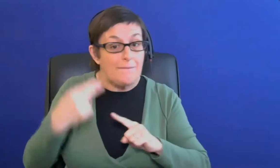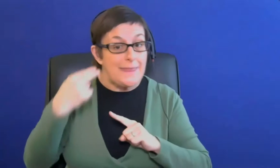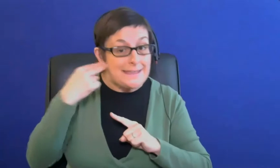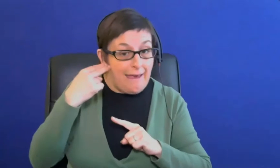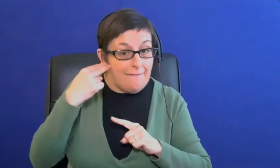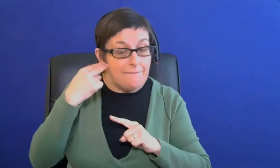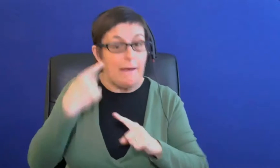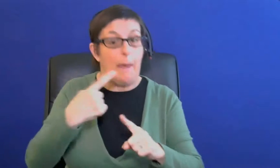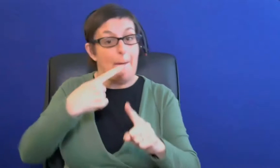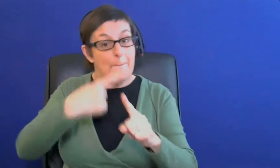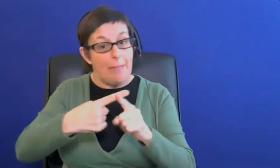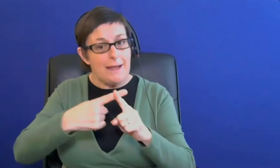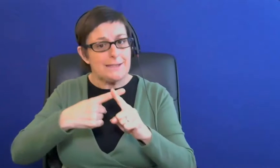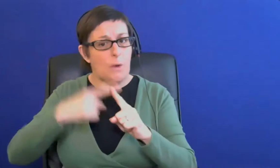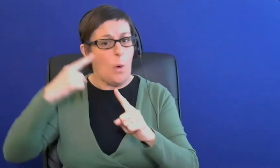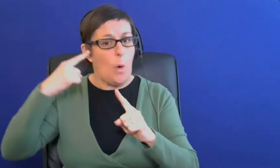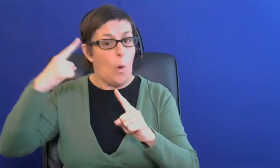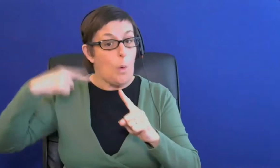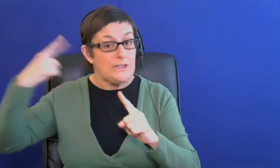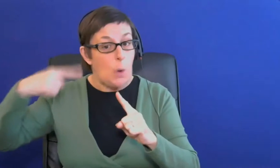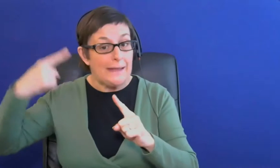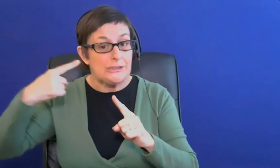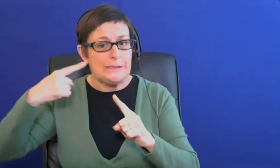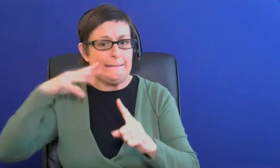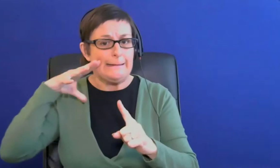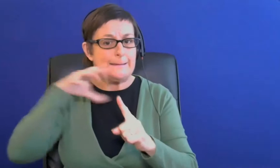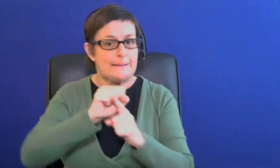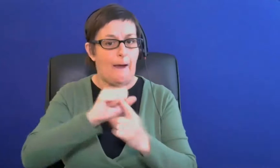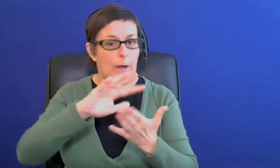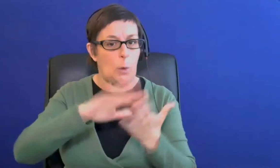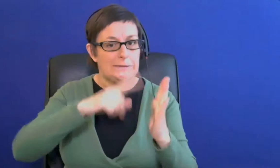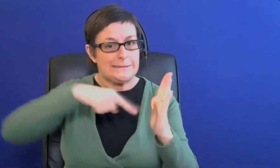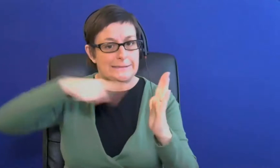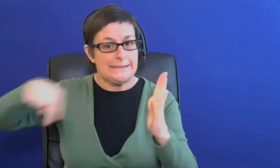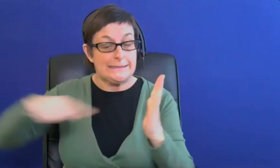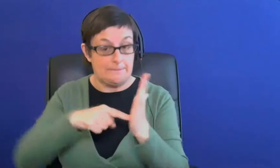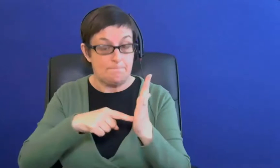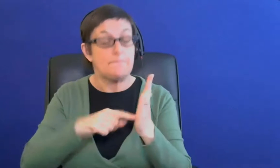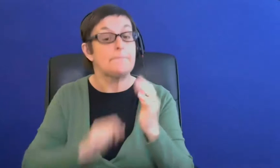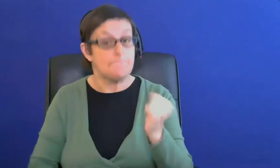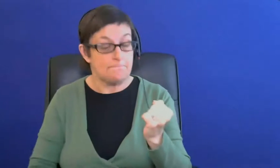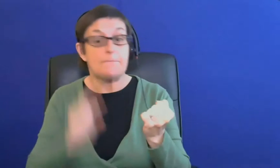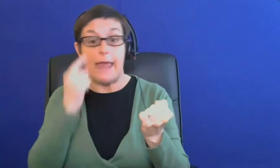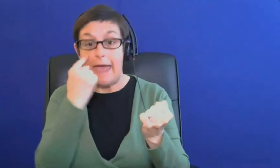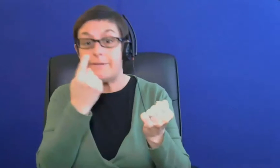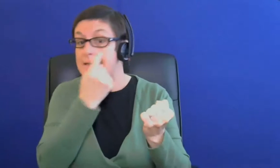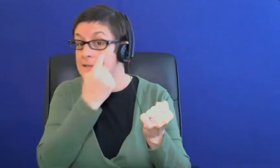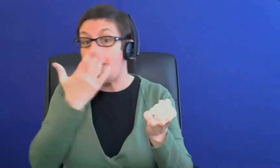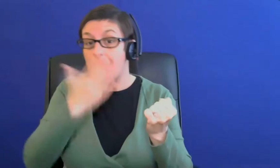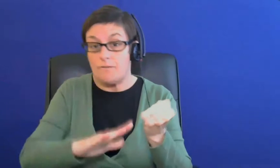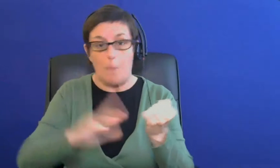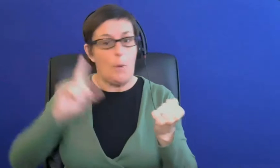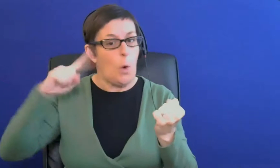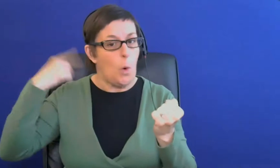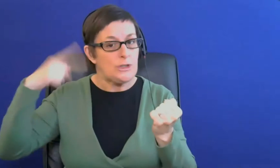stating diagnosis yes obviously without seeing the specific letter but yes um evidence from an audiologist